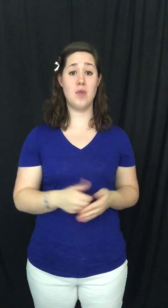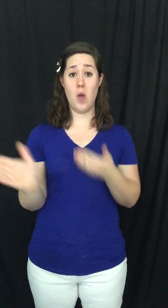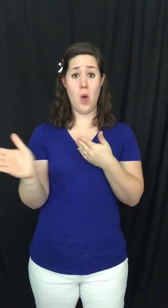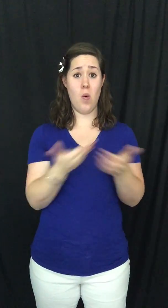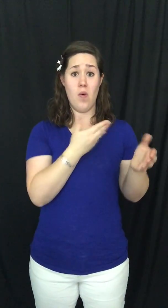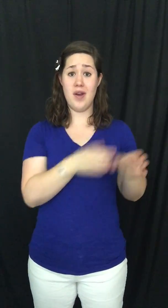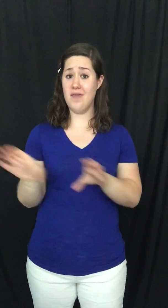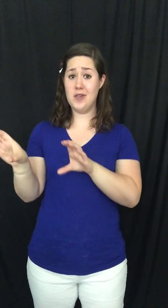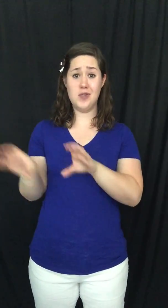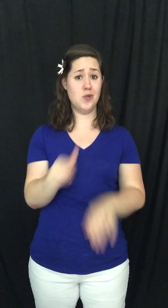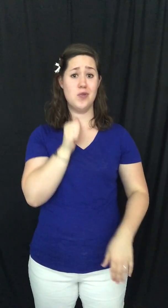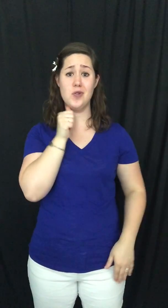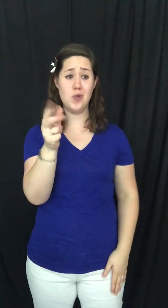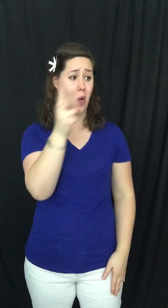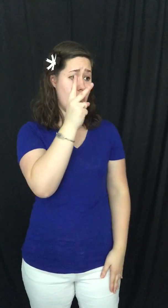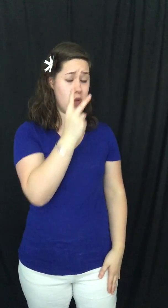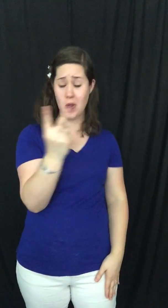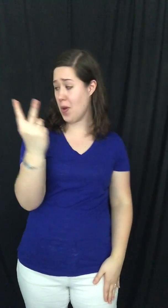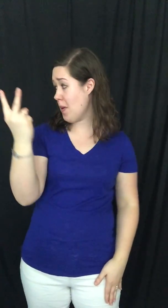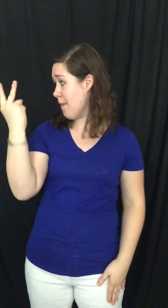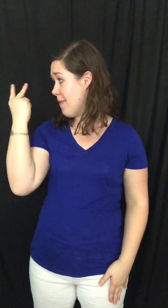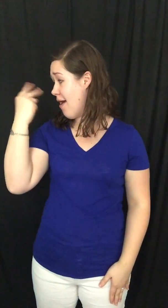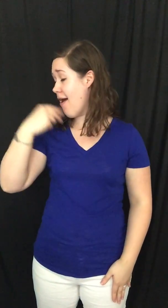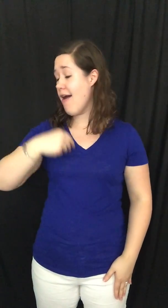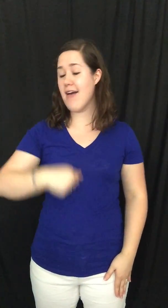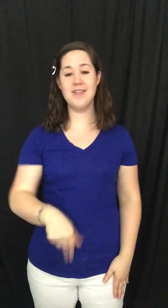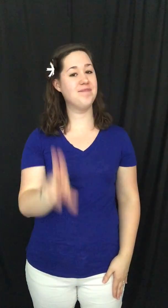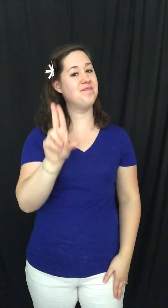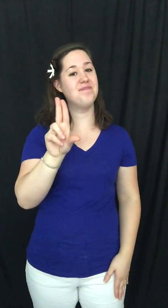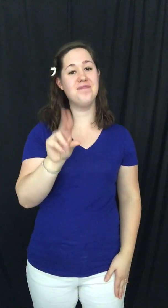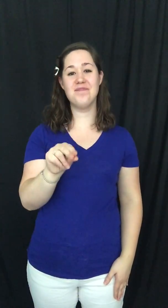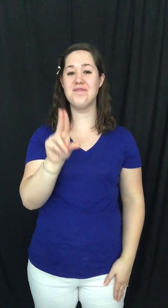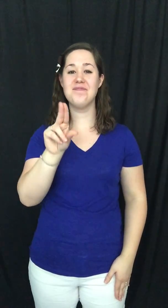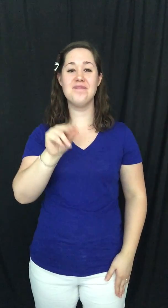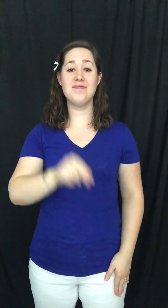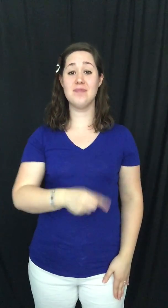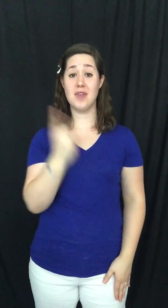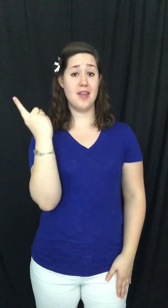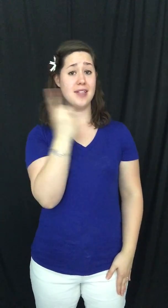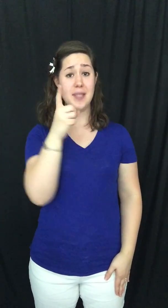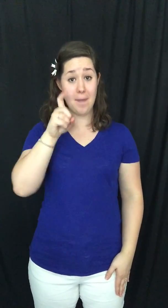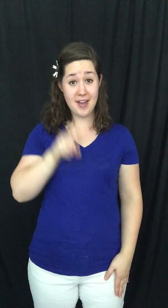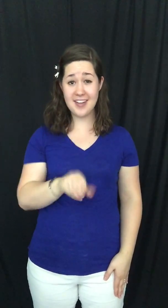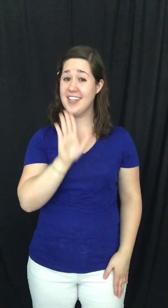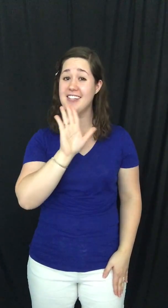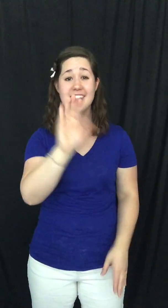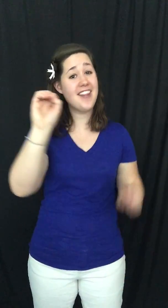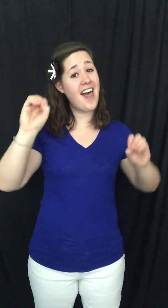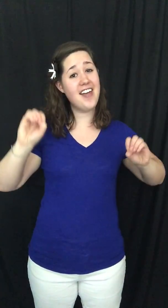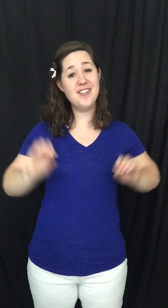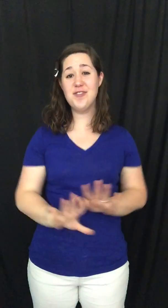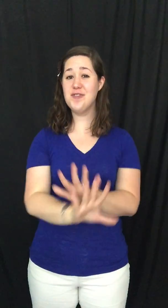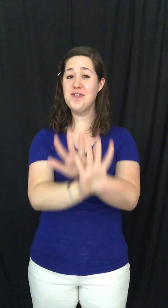Whatever you do, just don't look back Somebody needs a lot to